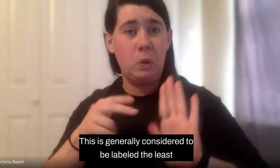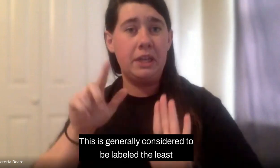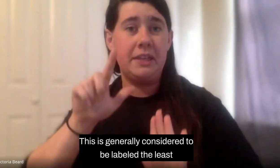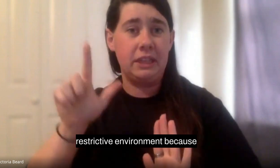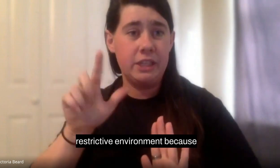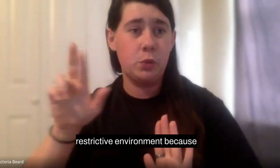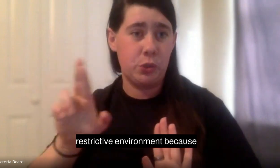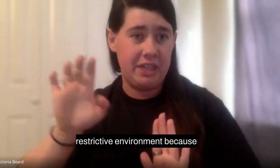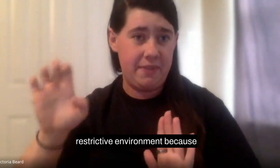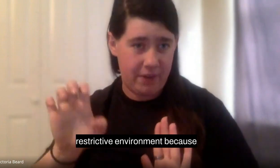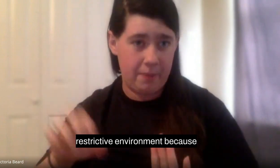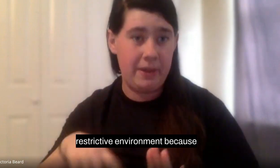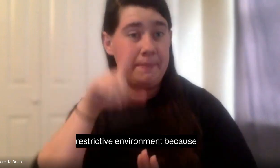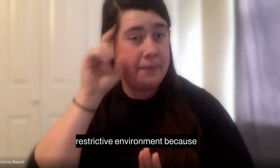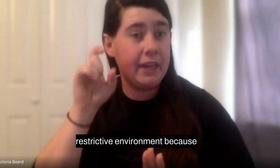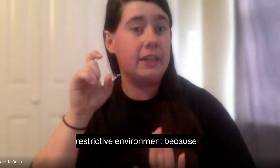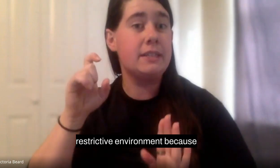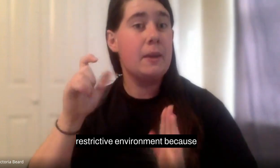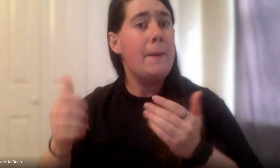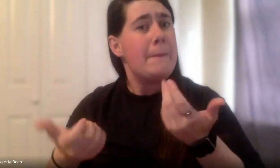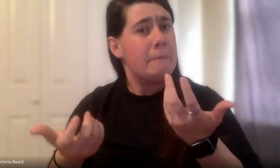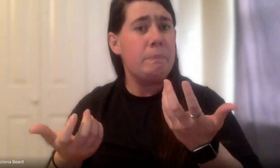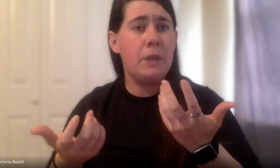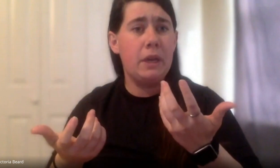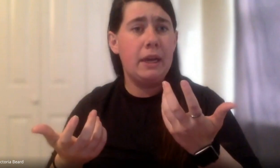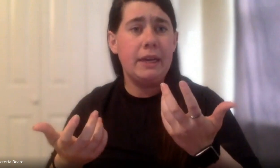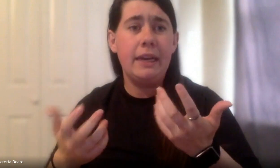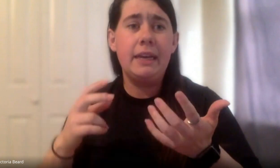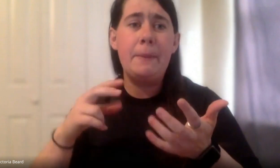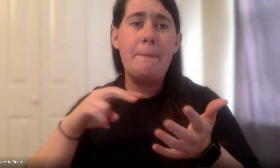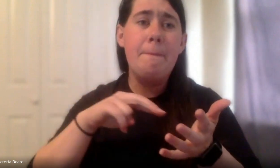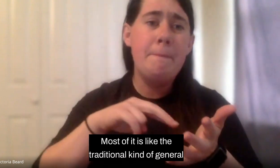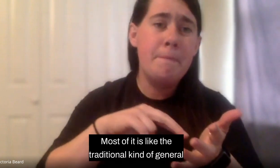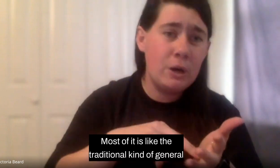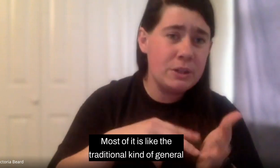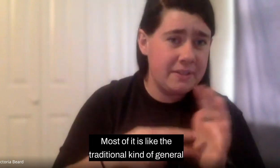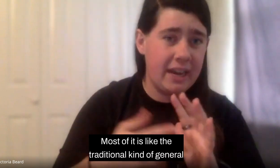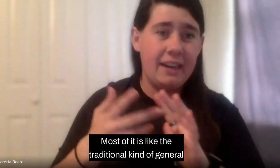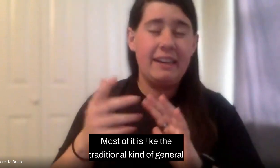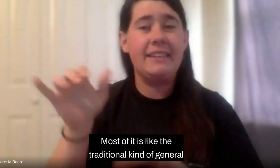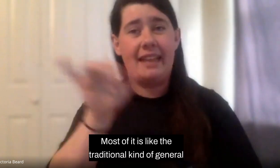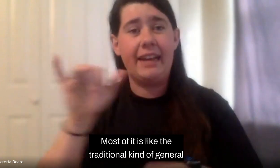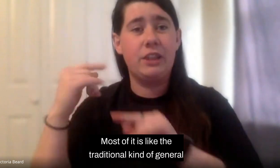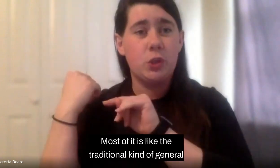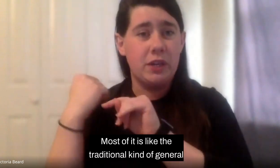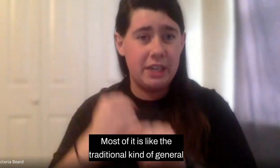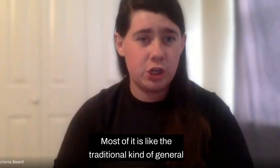the least restrictive environment because most of it is like the traditional